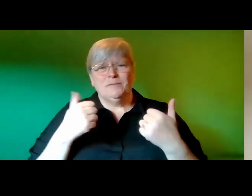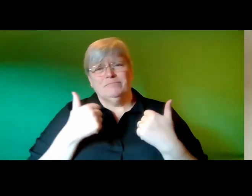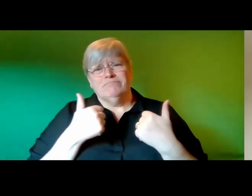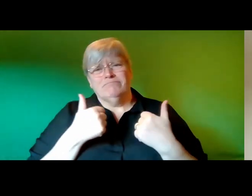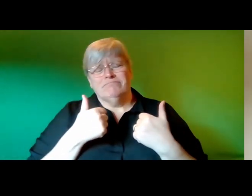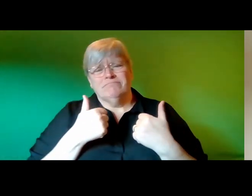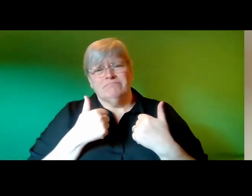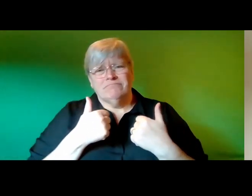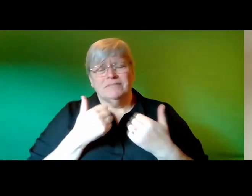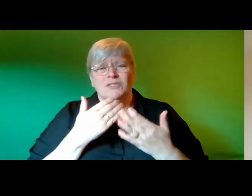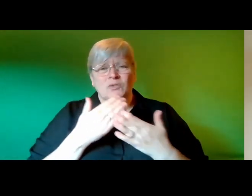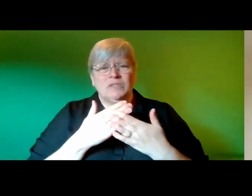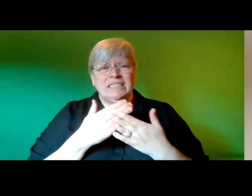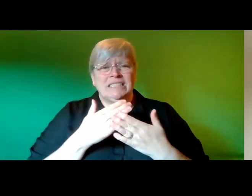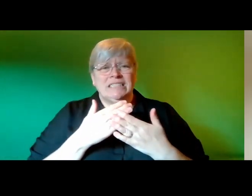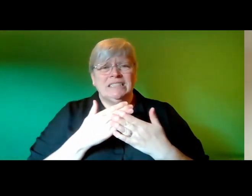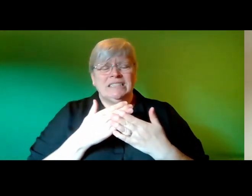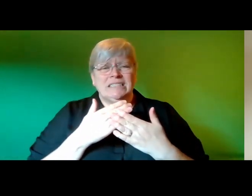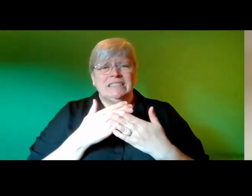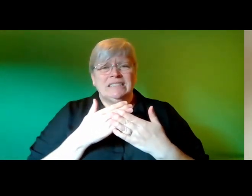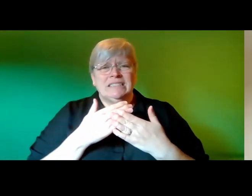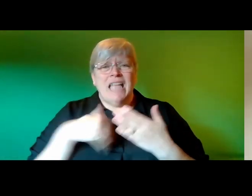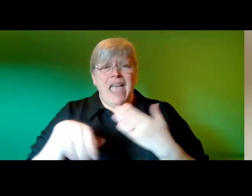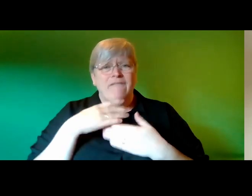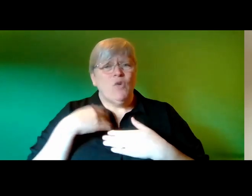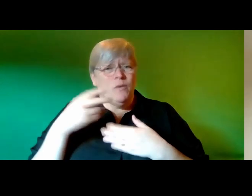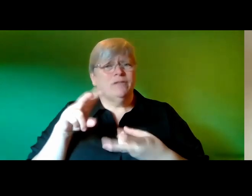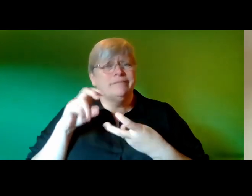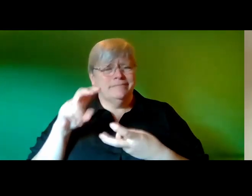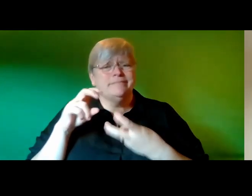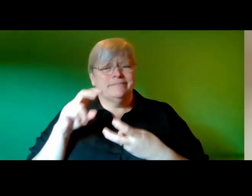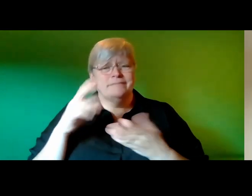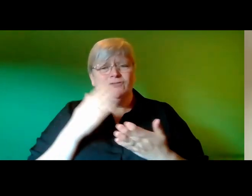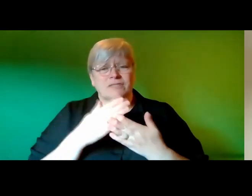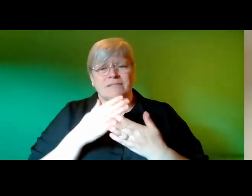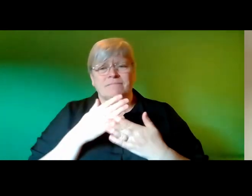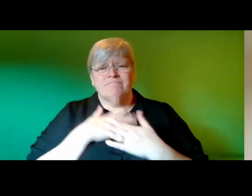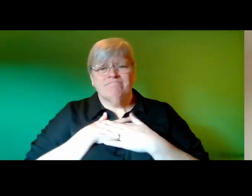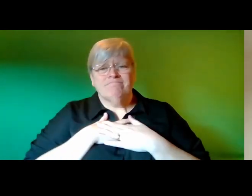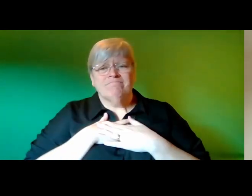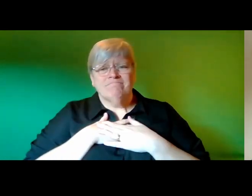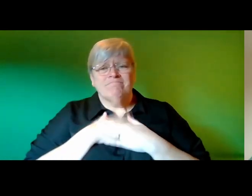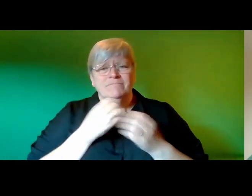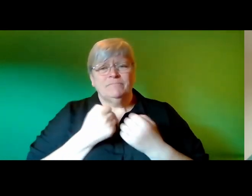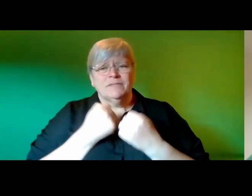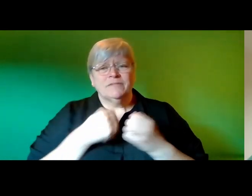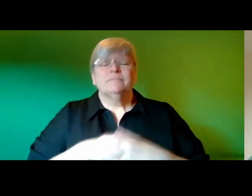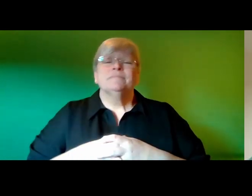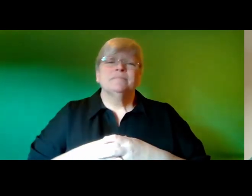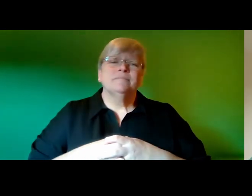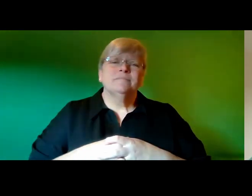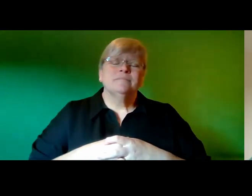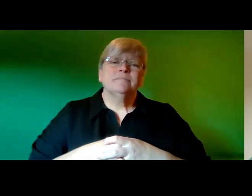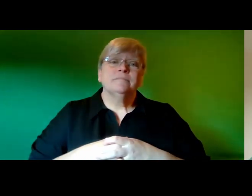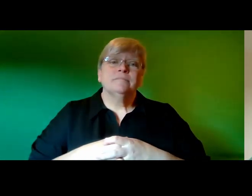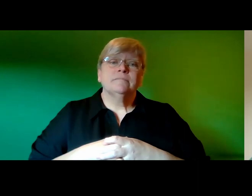think it's just yeah everybody who listened was very lucky to hear that thank you for sharing that with us today so